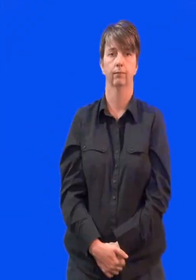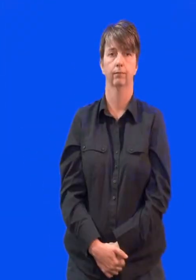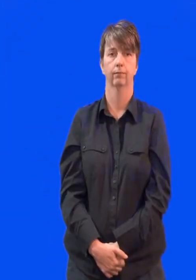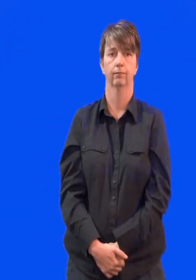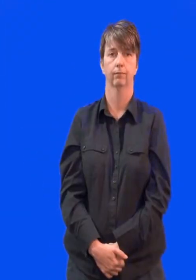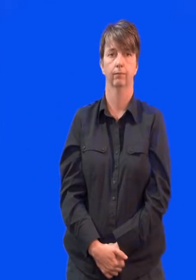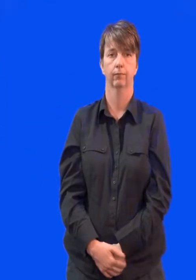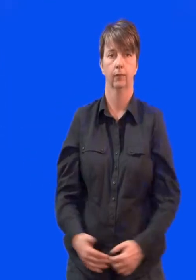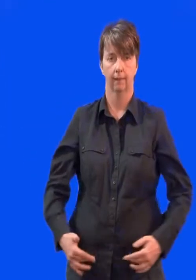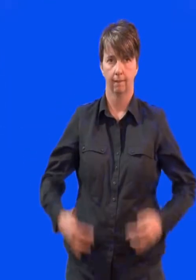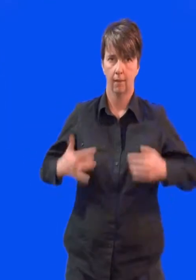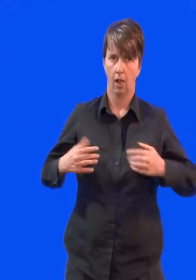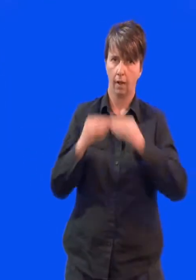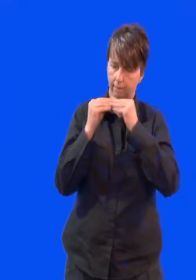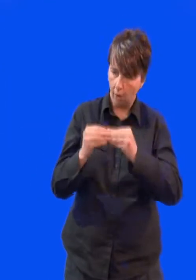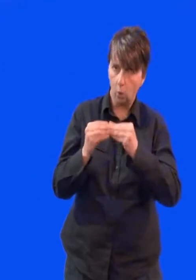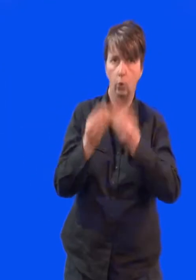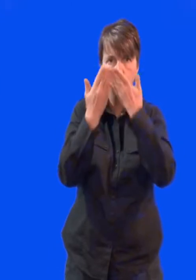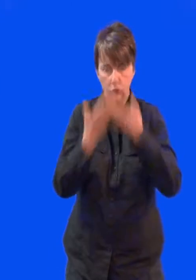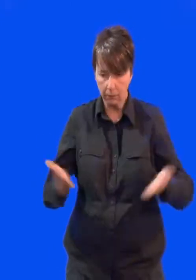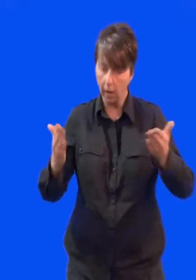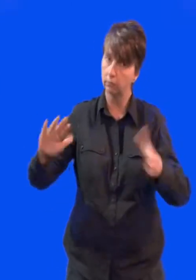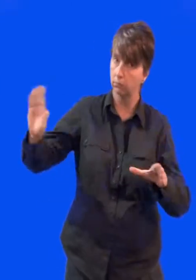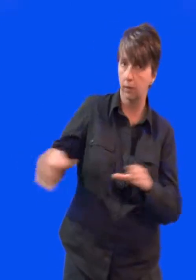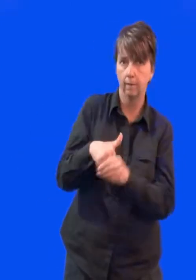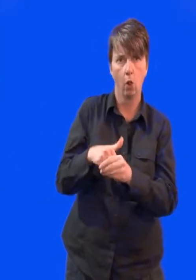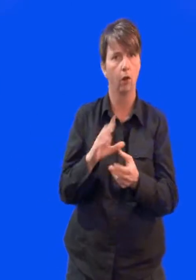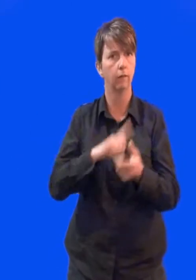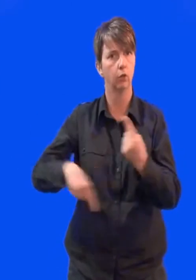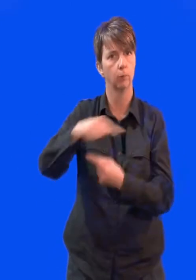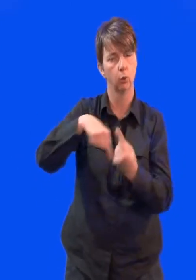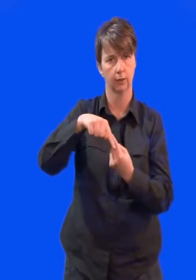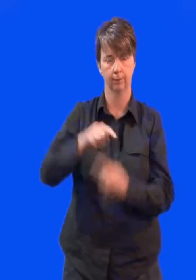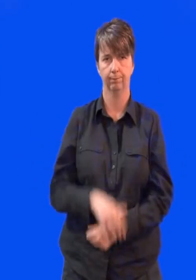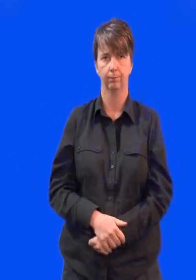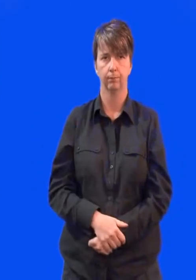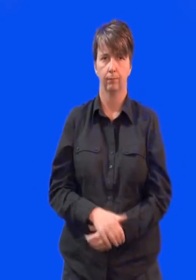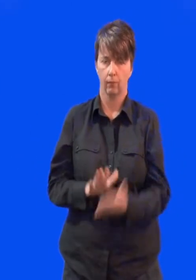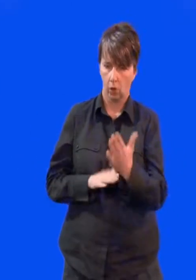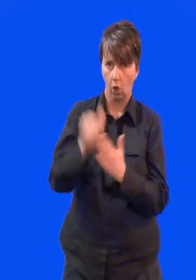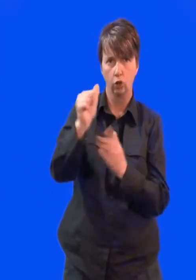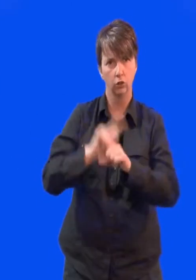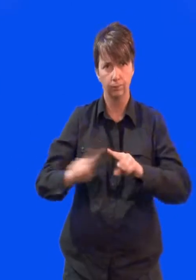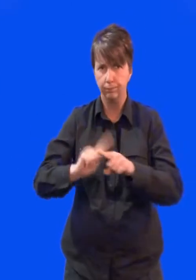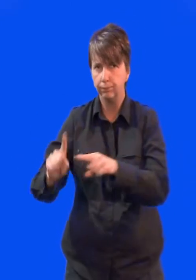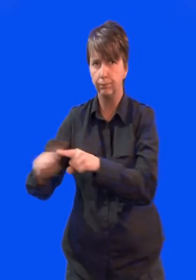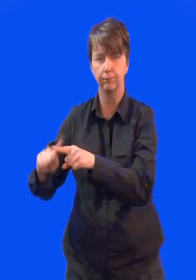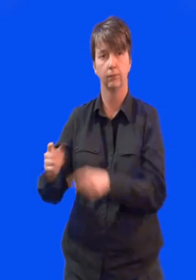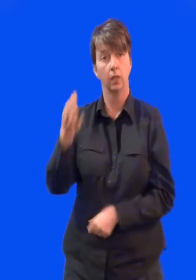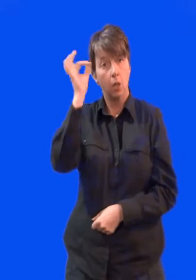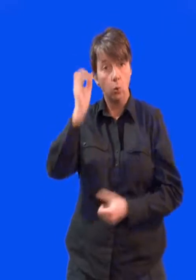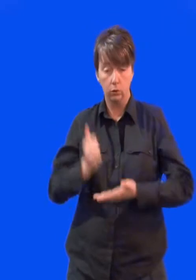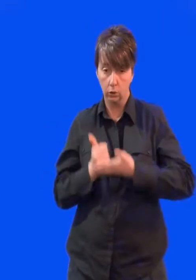To feel valued and respected and part of my community. Our council helps people from different backgrounds focus on what we have in common. Rather